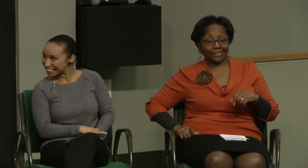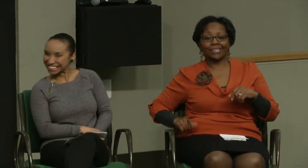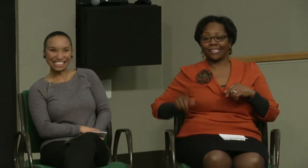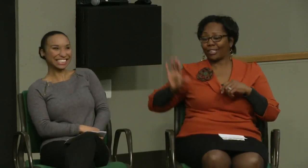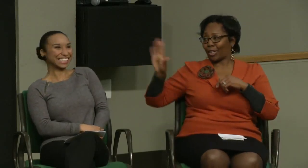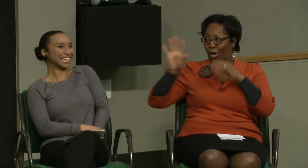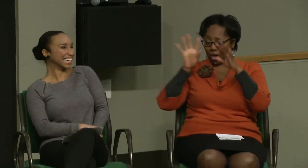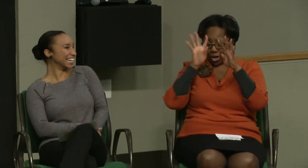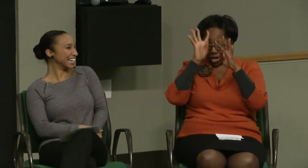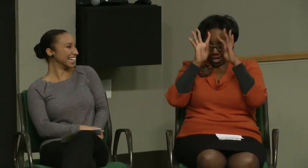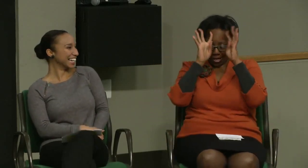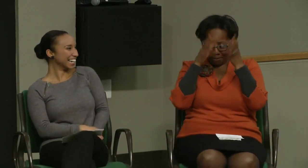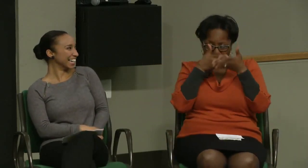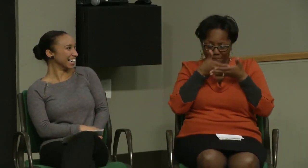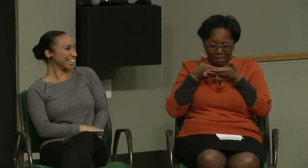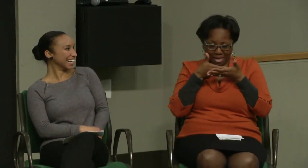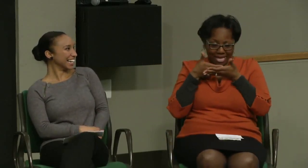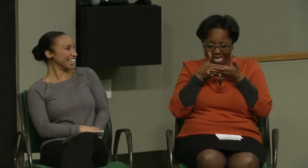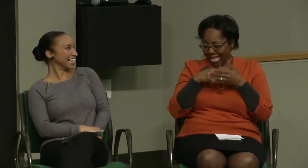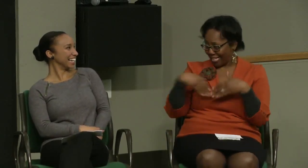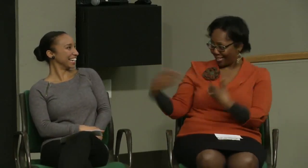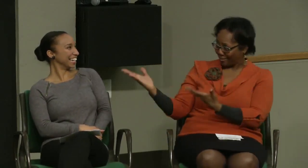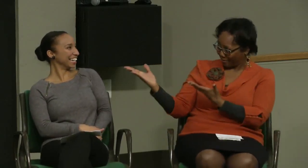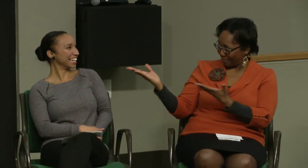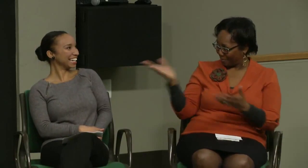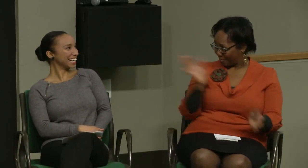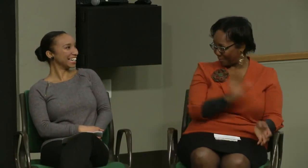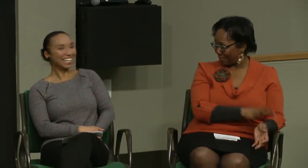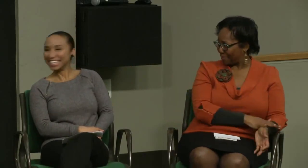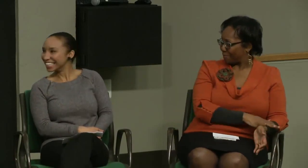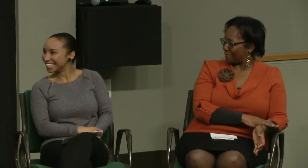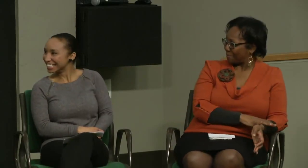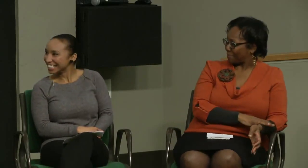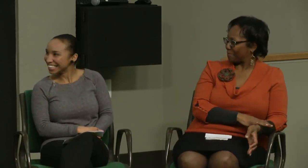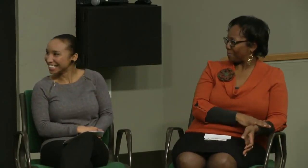over to Janine. She was the creative baby in our group.